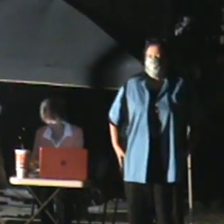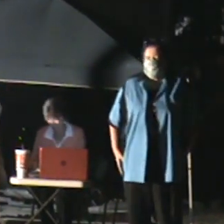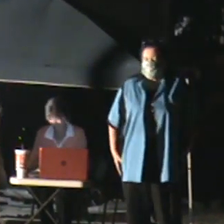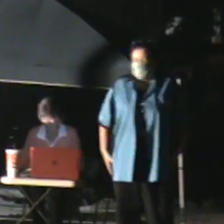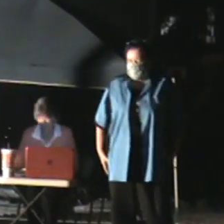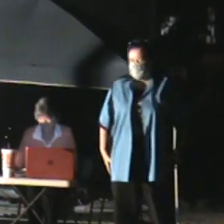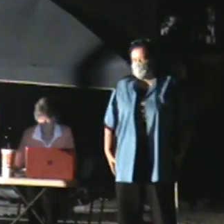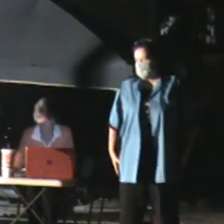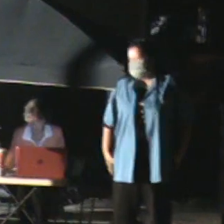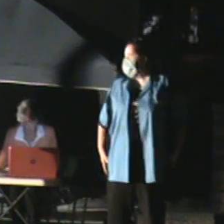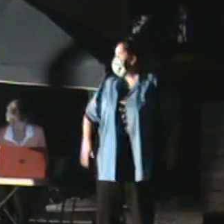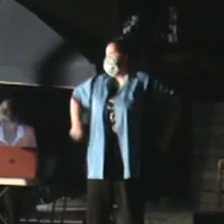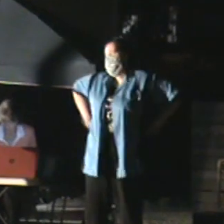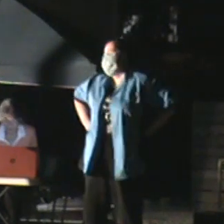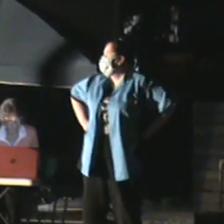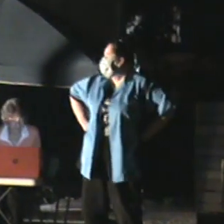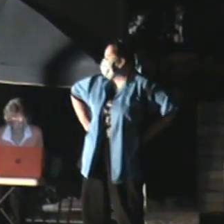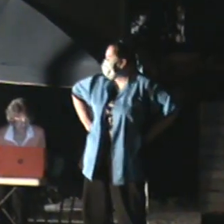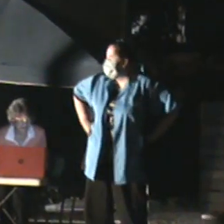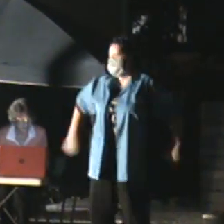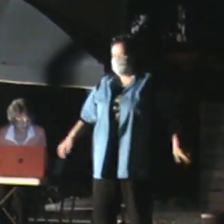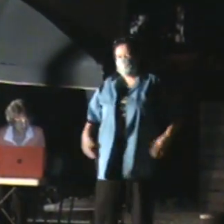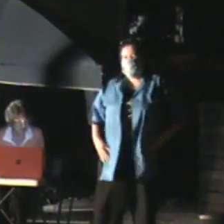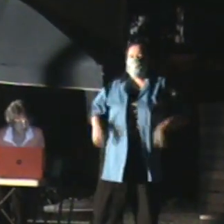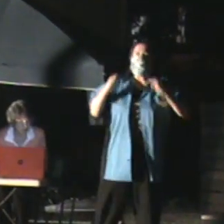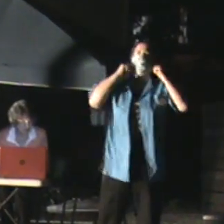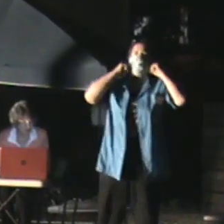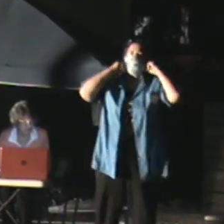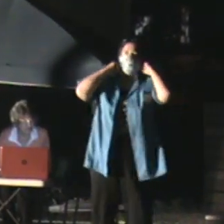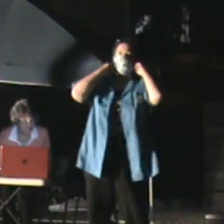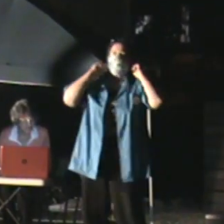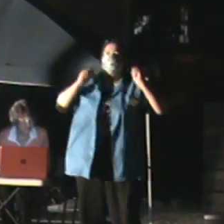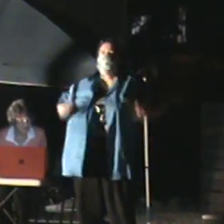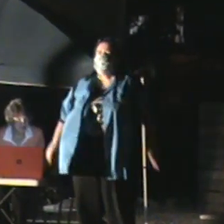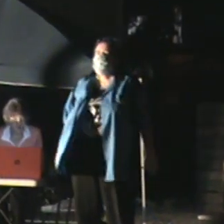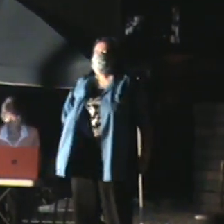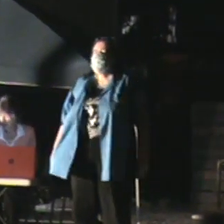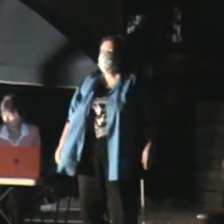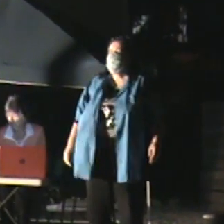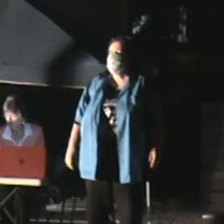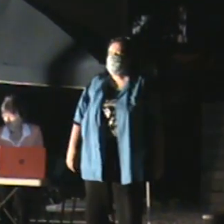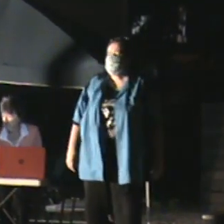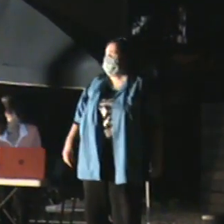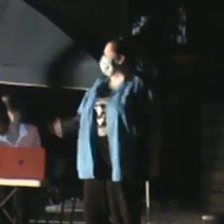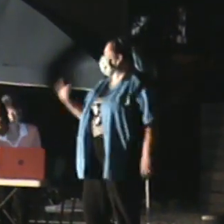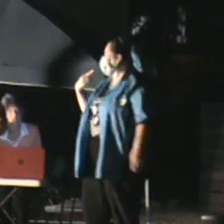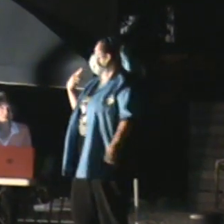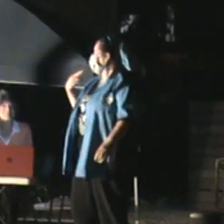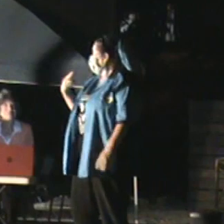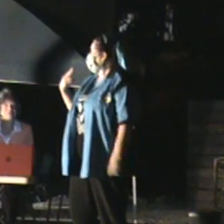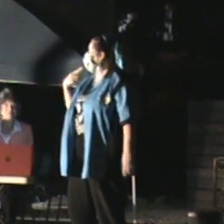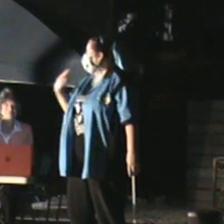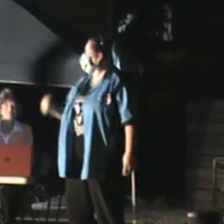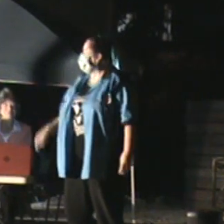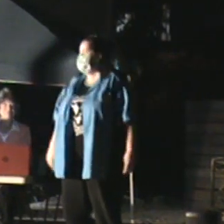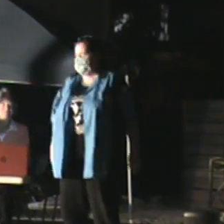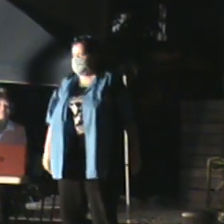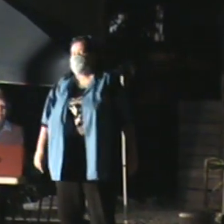Okay, Kathy, are you ready? Okay, Elvis had a beard in this movie. And I think it's still. So she has